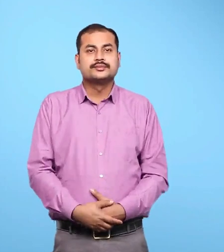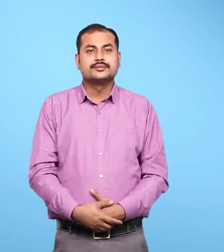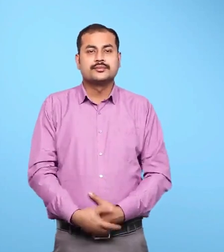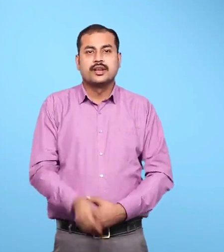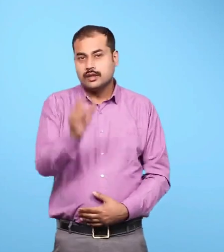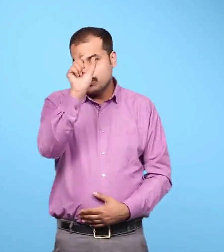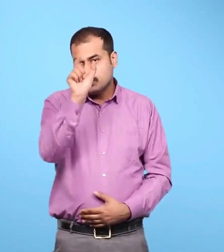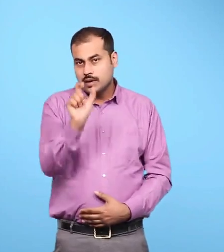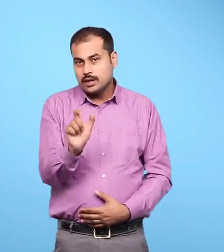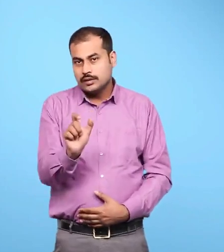Vocabulary